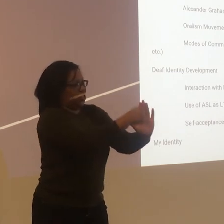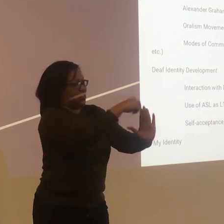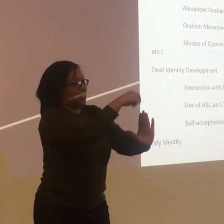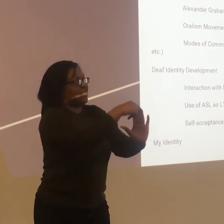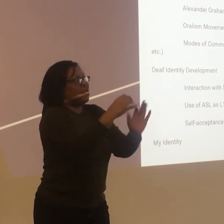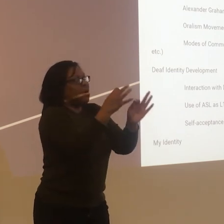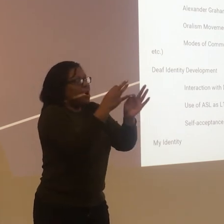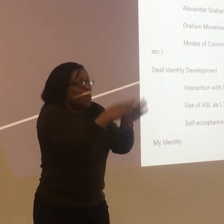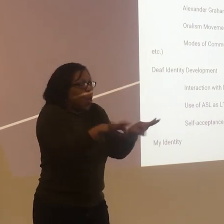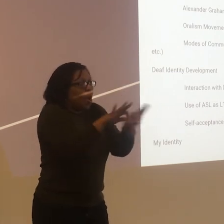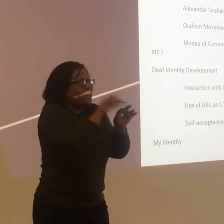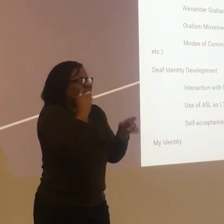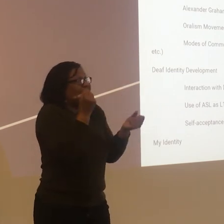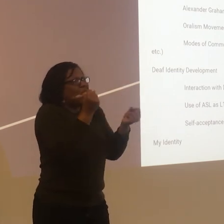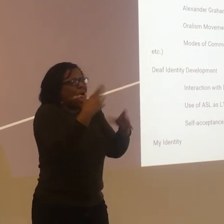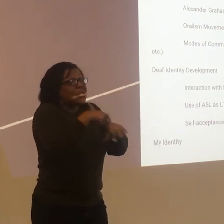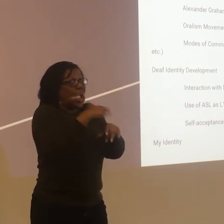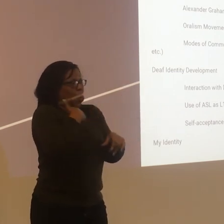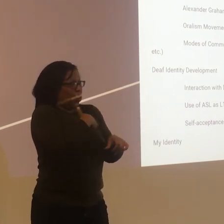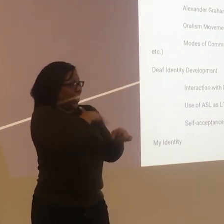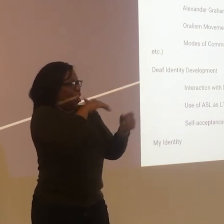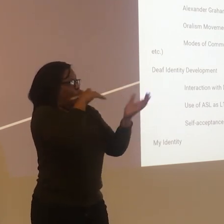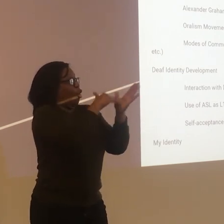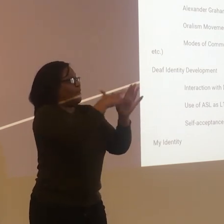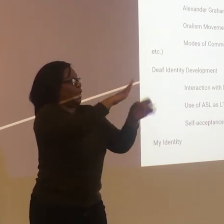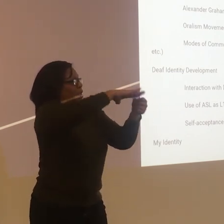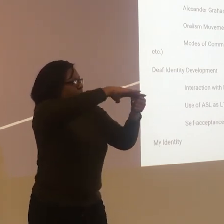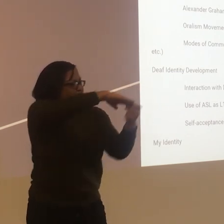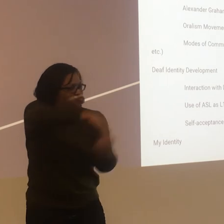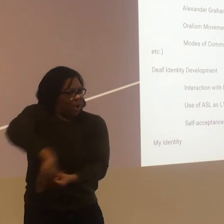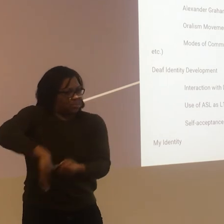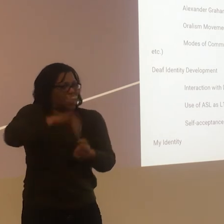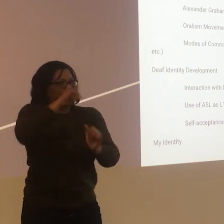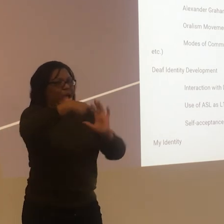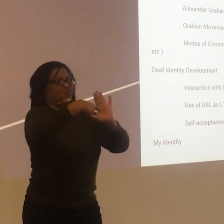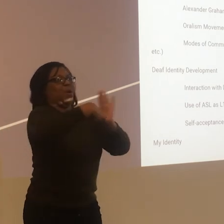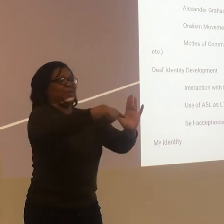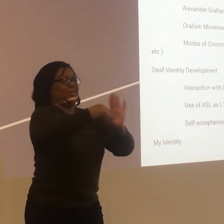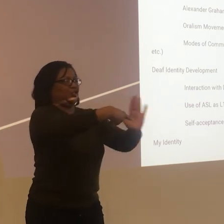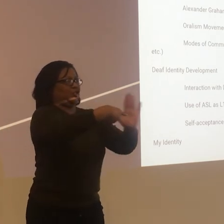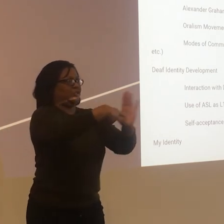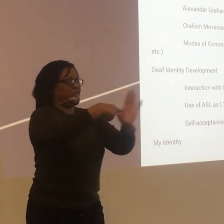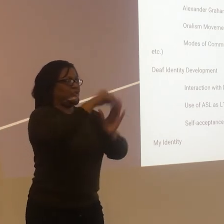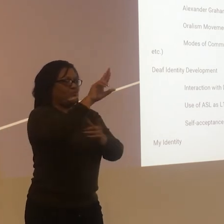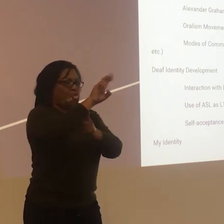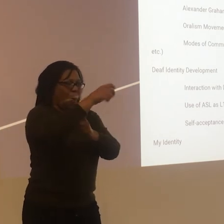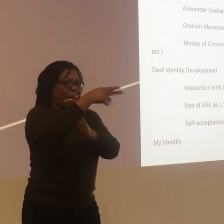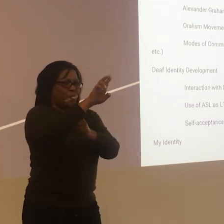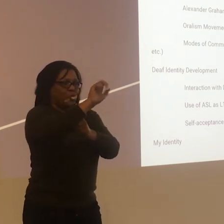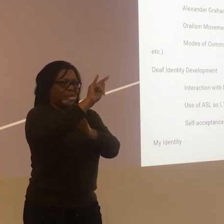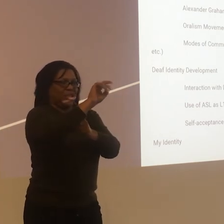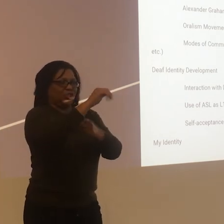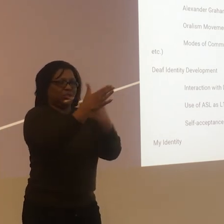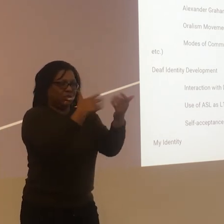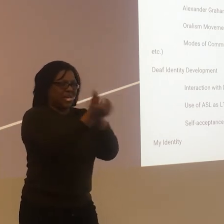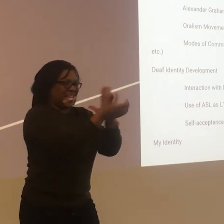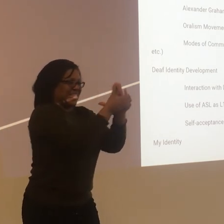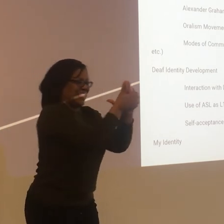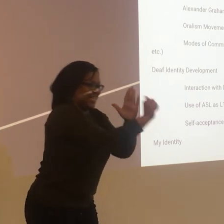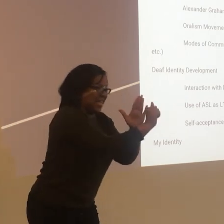And you want that representation to be there. And oftentimes that representation is missing. And